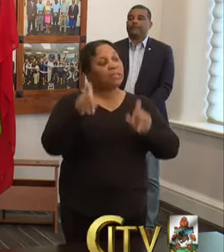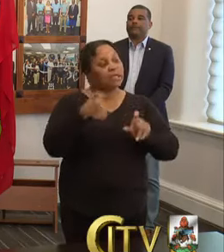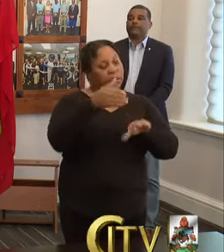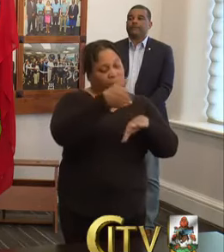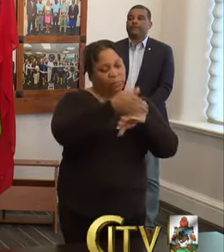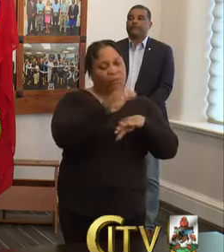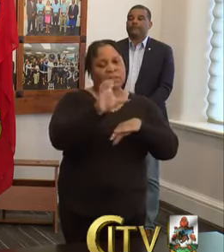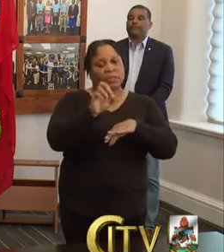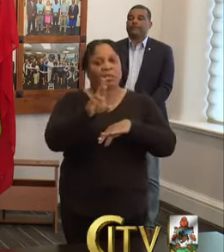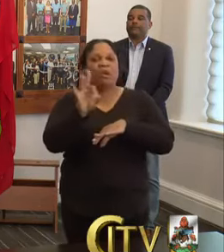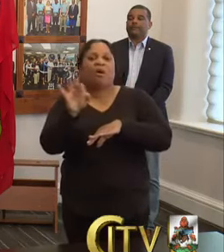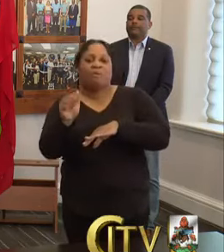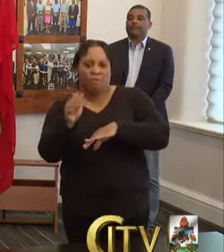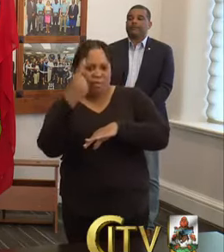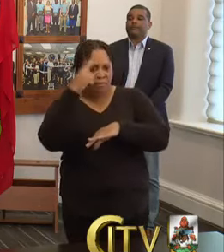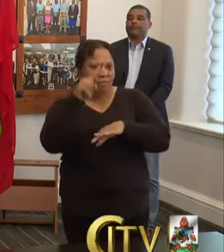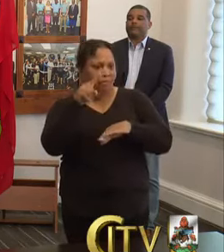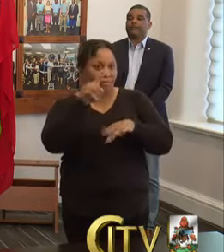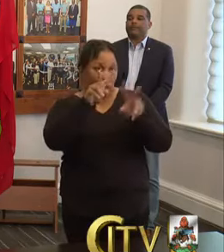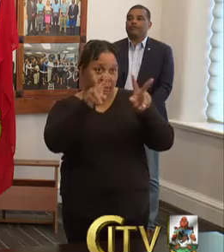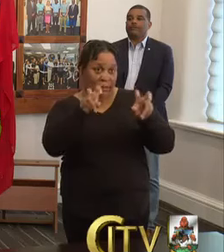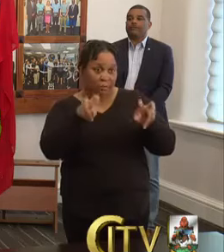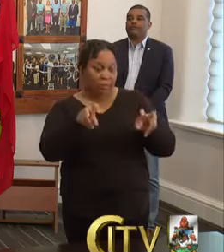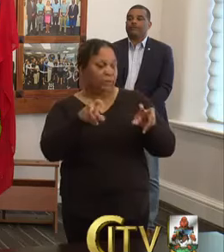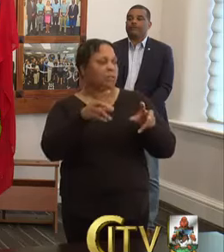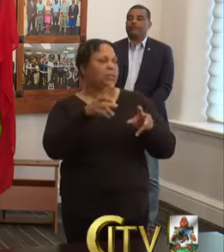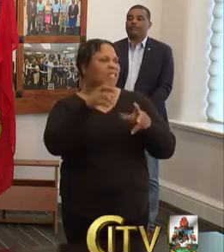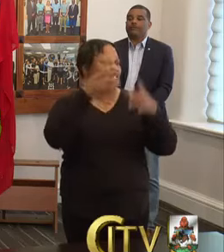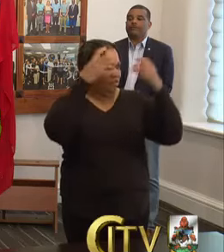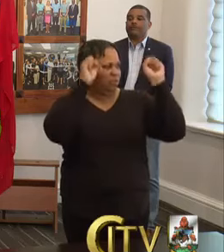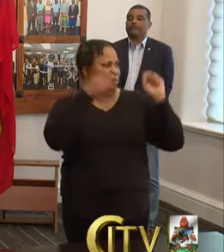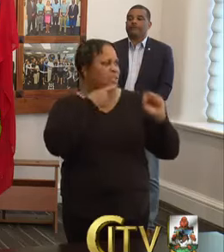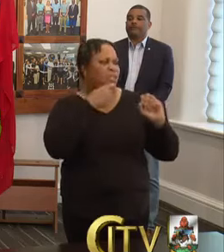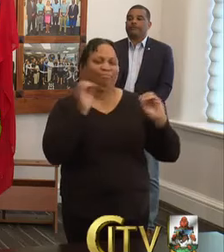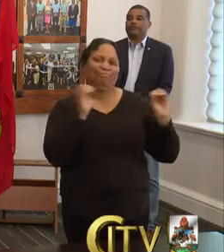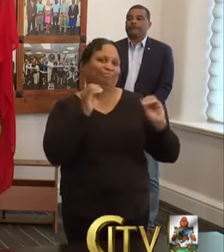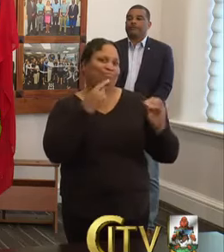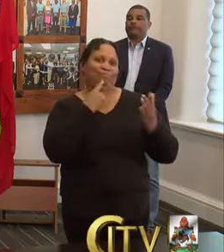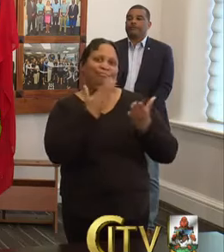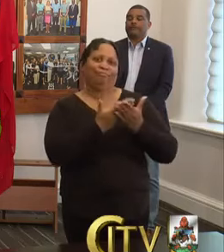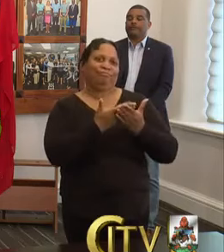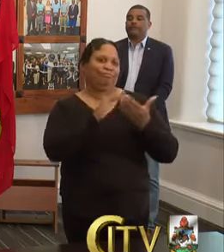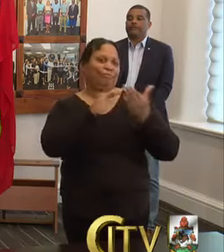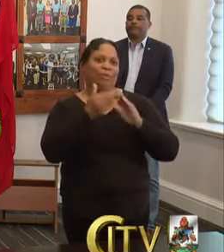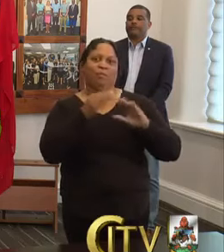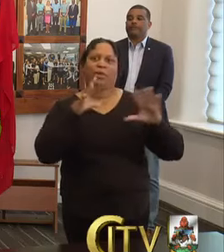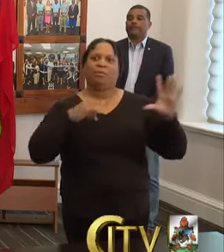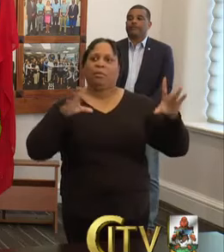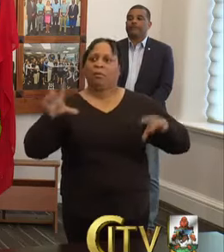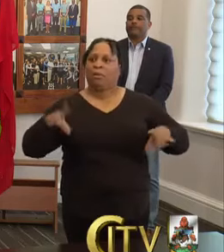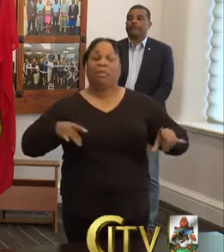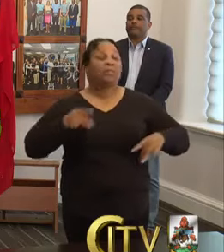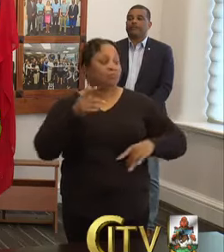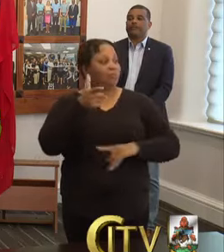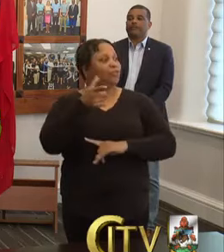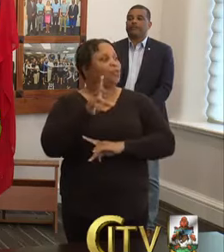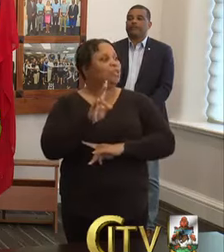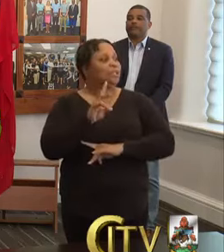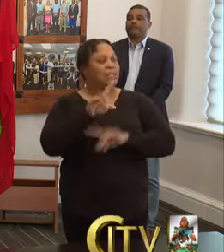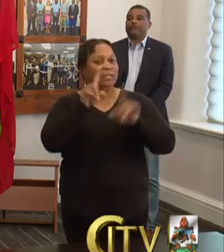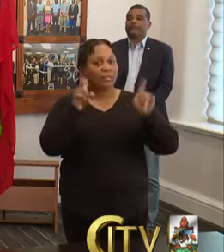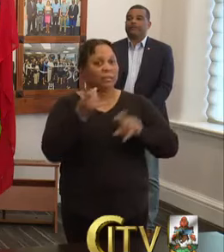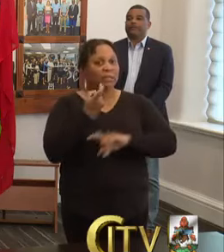to CARFA for examination. As the Premier indicated, there is no evidence of community spread. We have 27 tests to date.